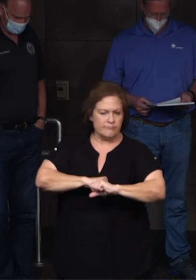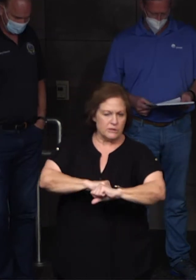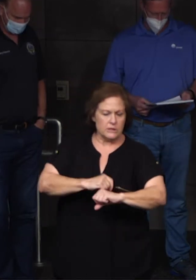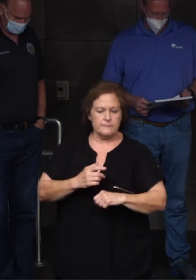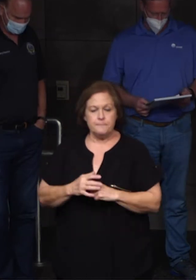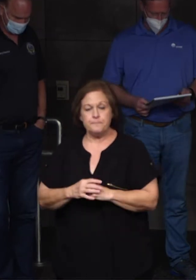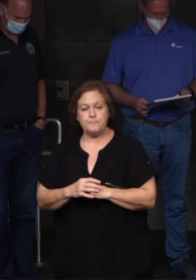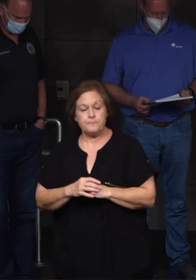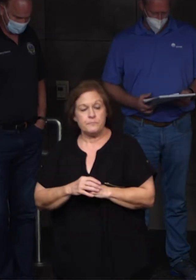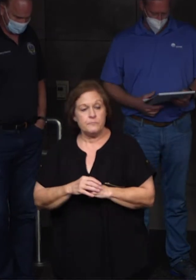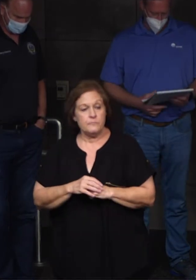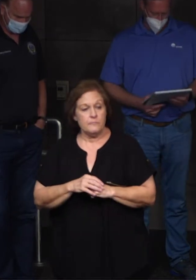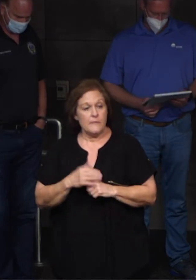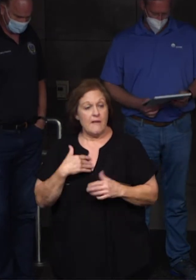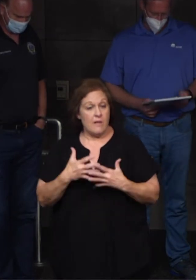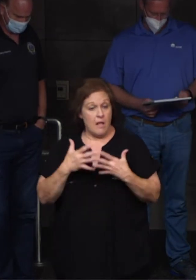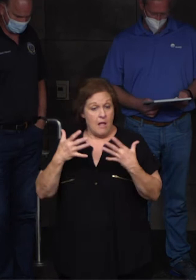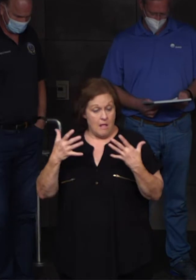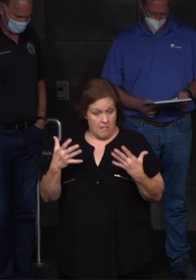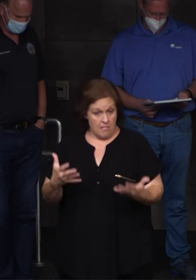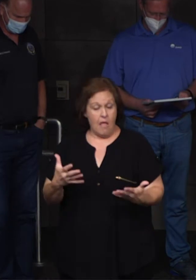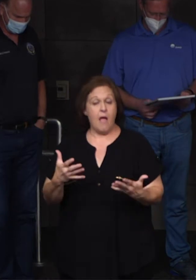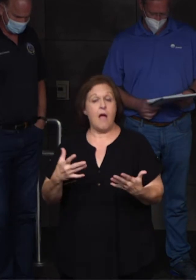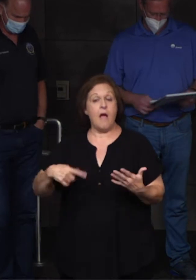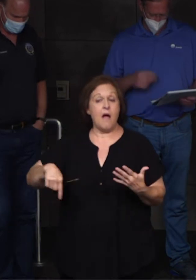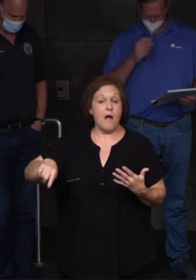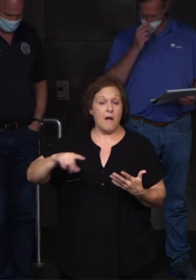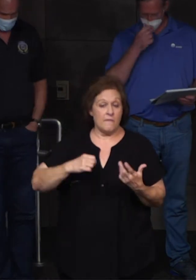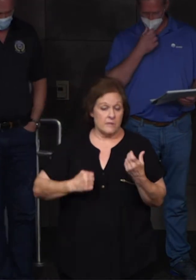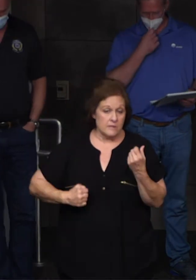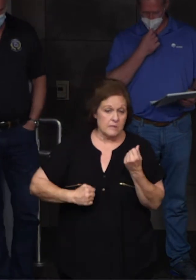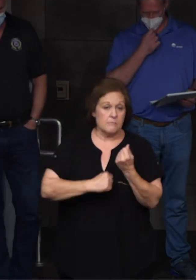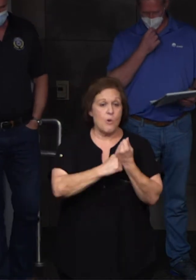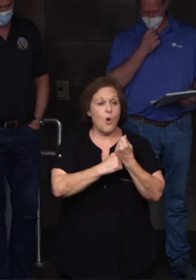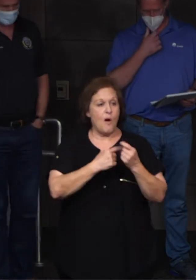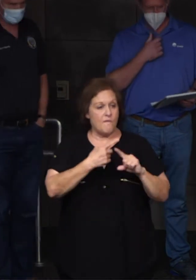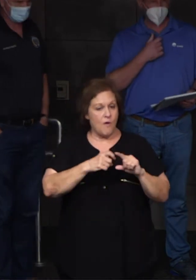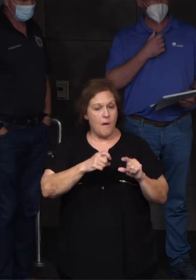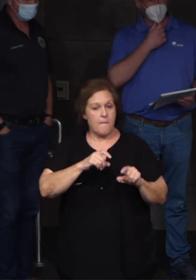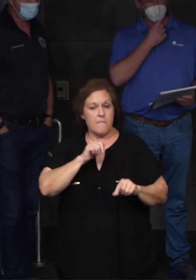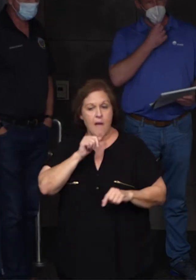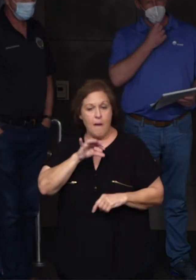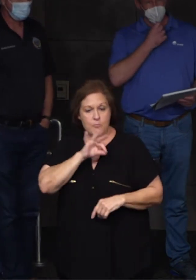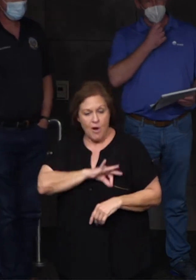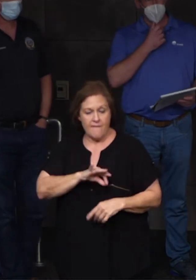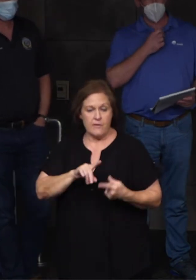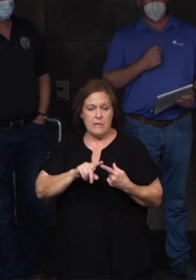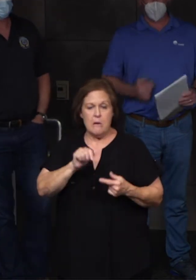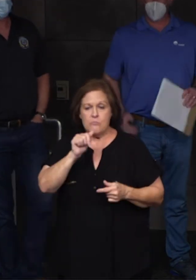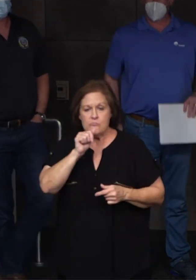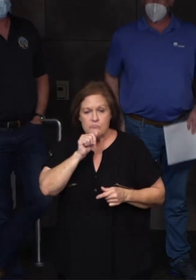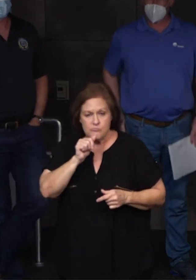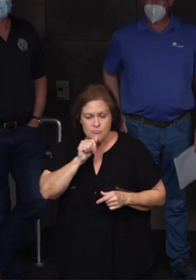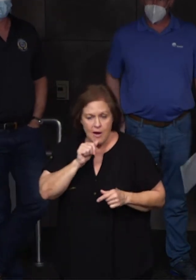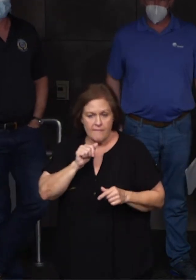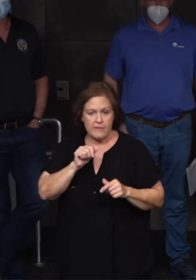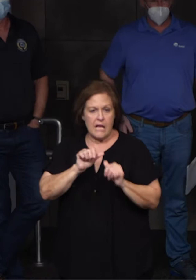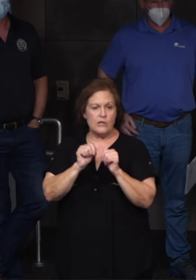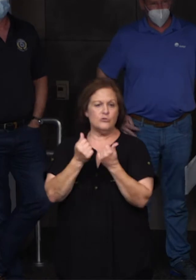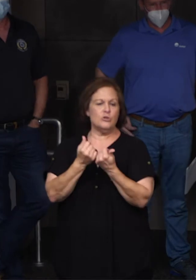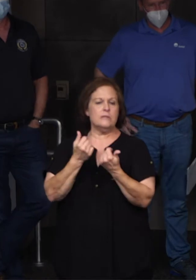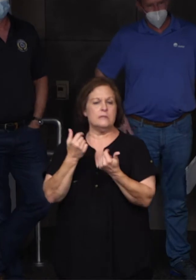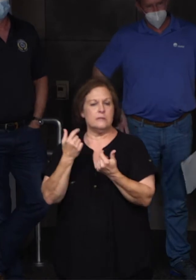getting a tremendous amount of outpouring of support from so many nonprofits, private institutions, for